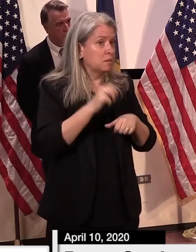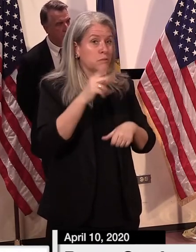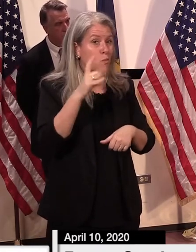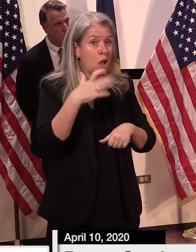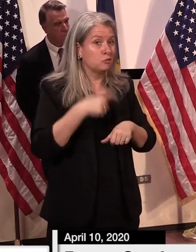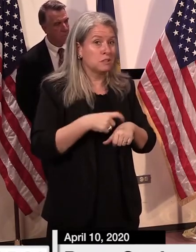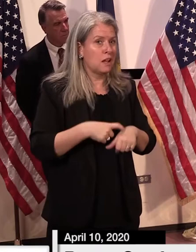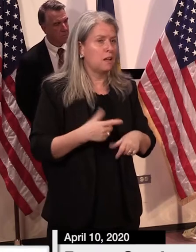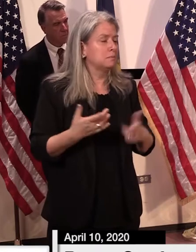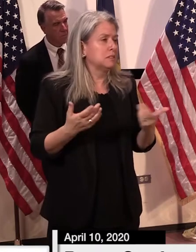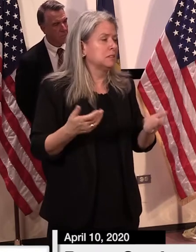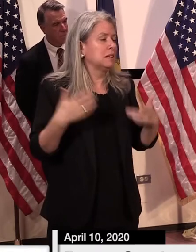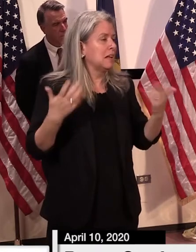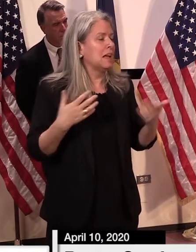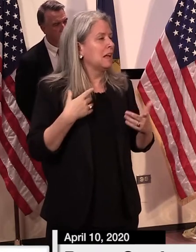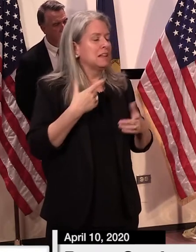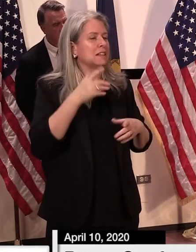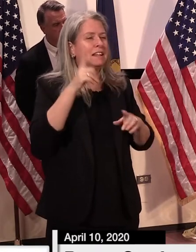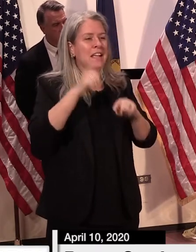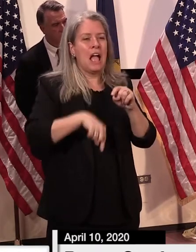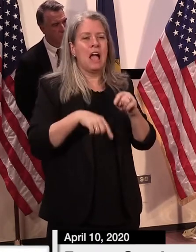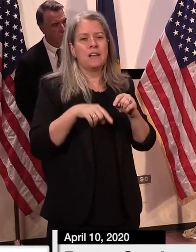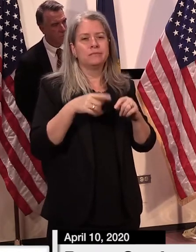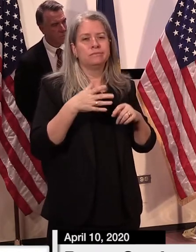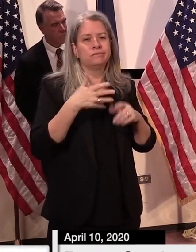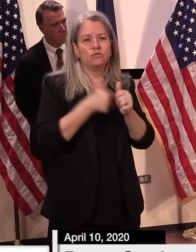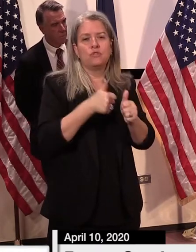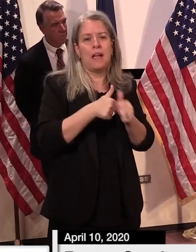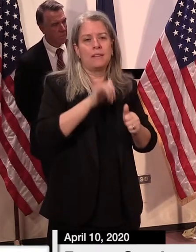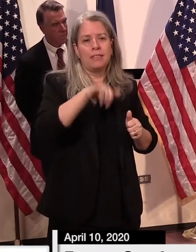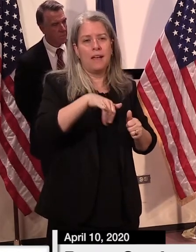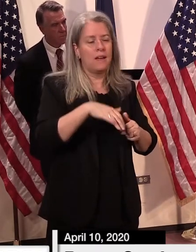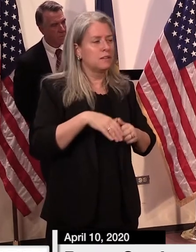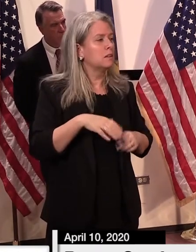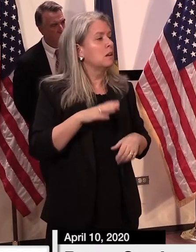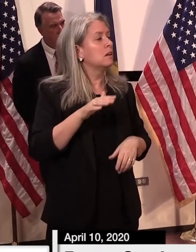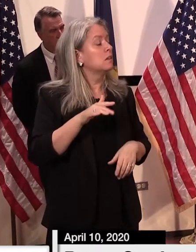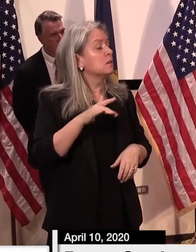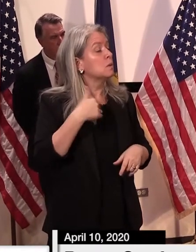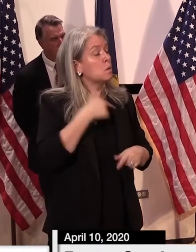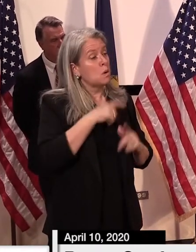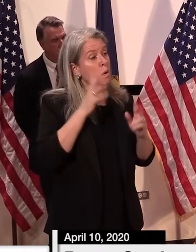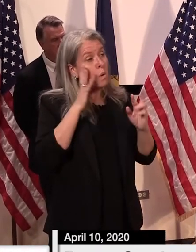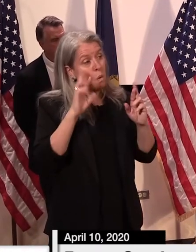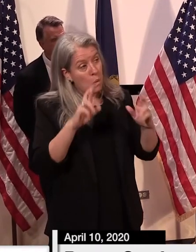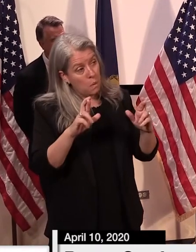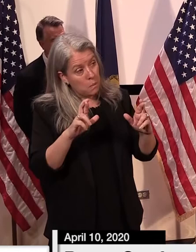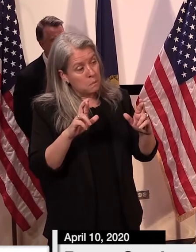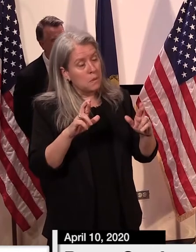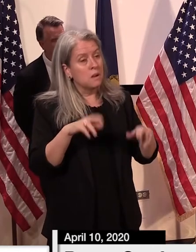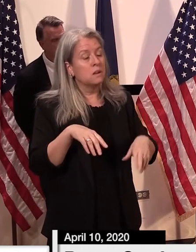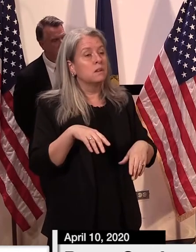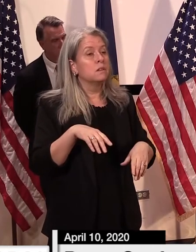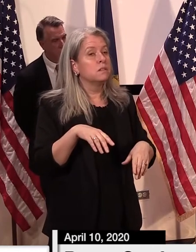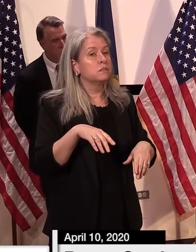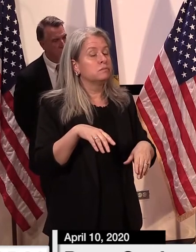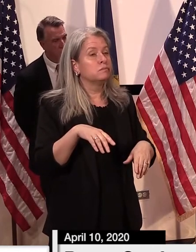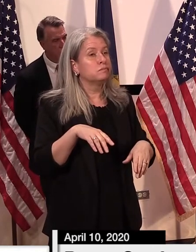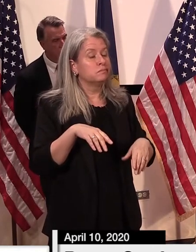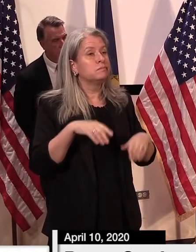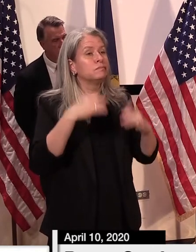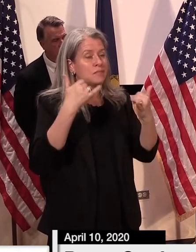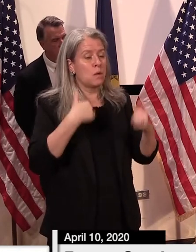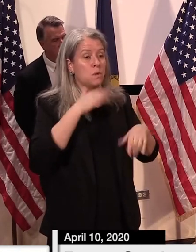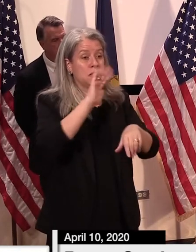100 times to get through uh our expectation or hope is that with this um secondary uh